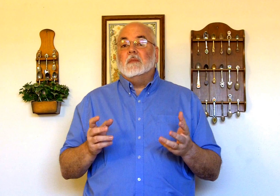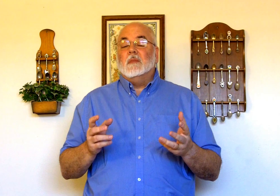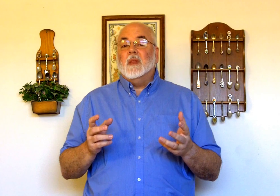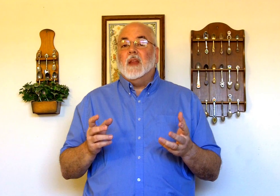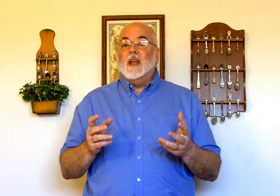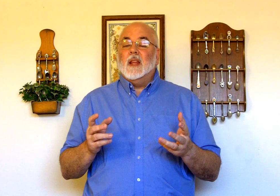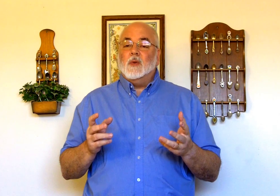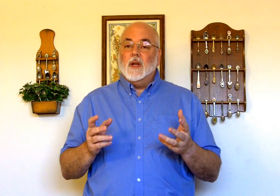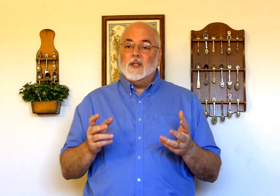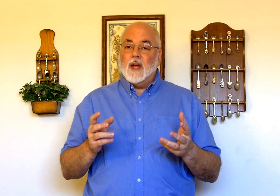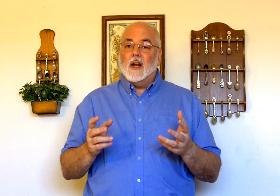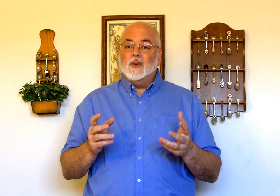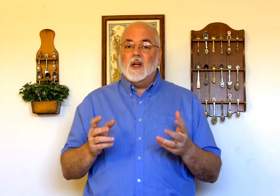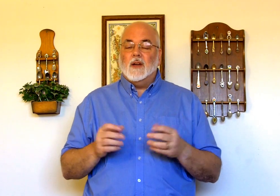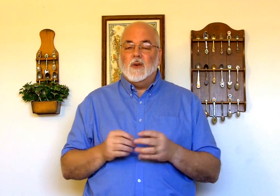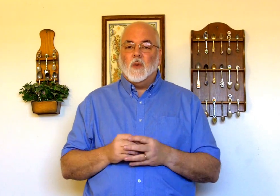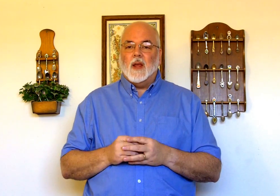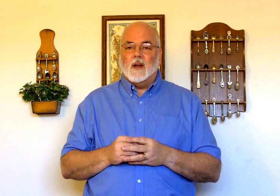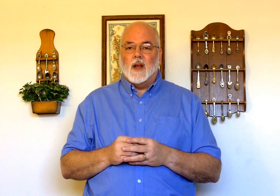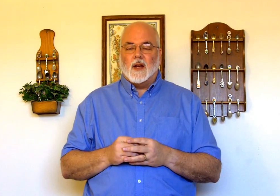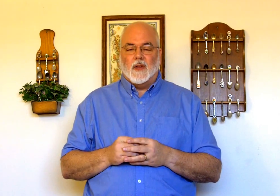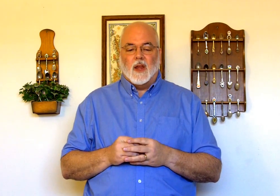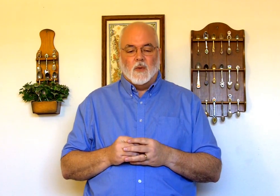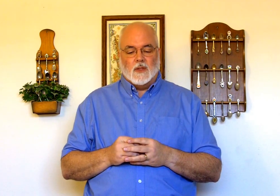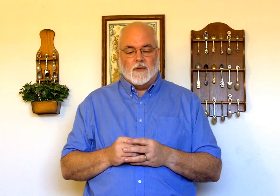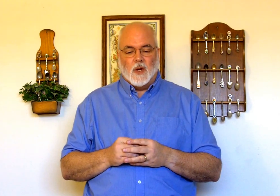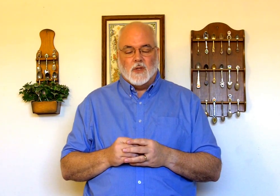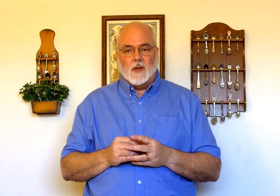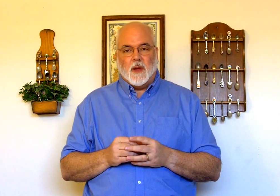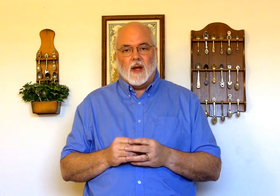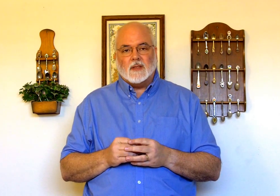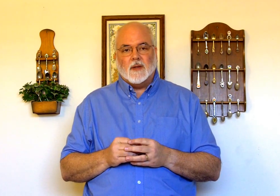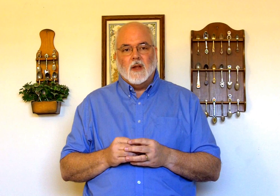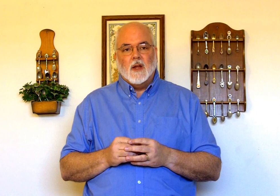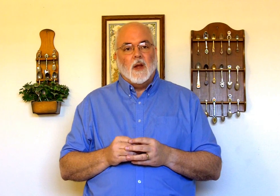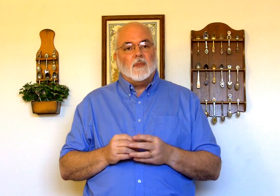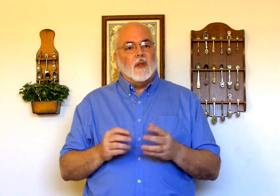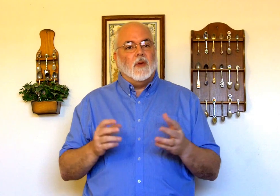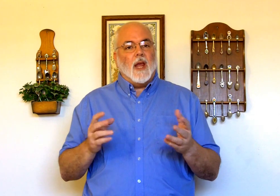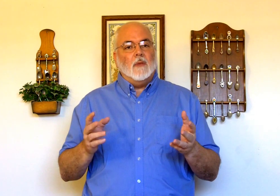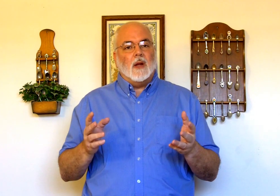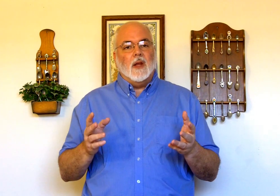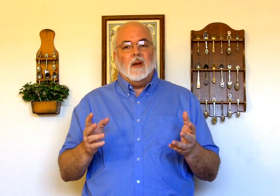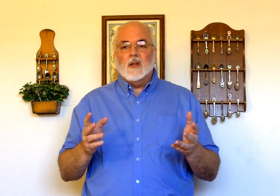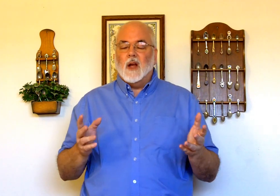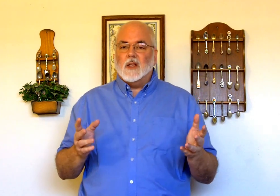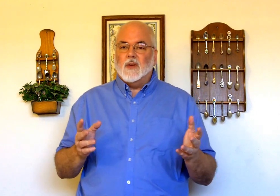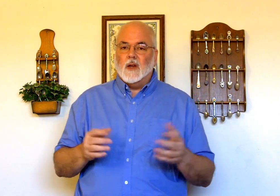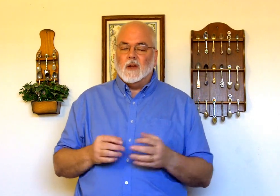And this one is a challenge in a different way than a lot of the other ones that I've chosen in the past. The vocabulary here is not difficult,